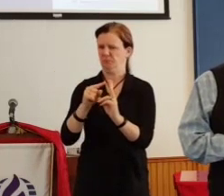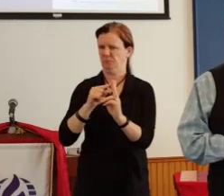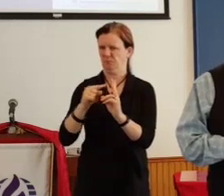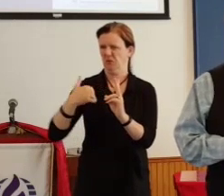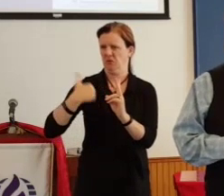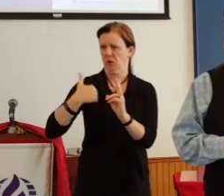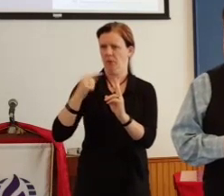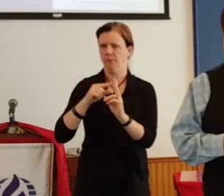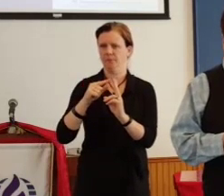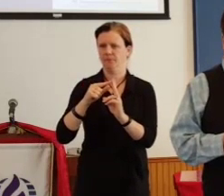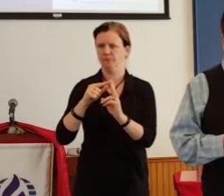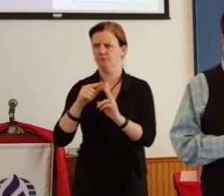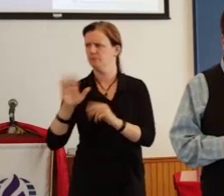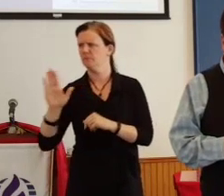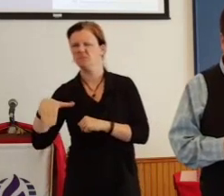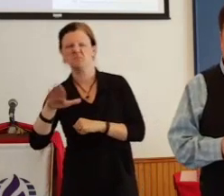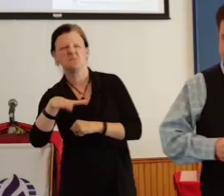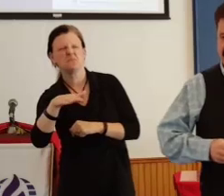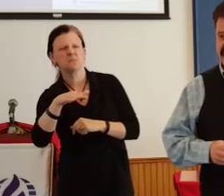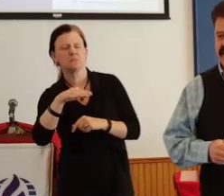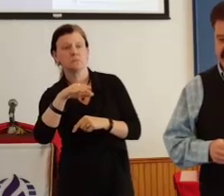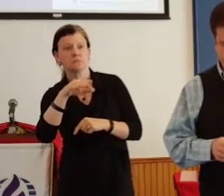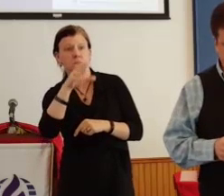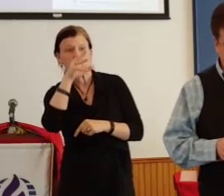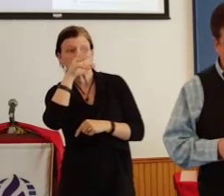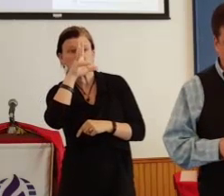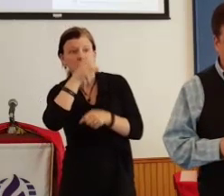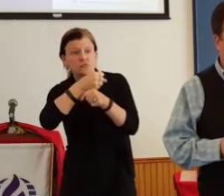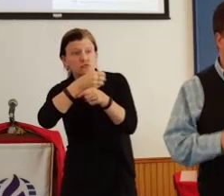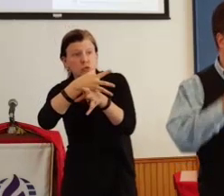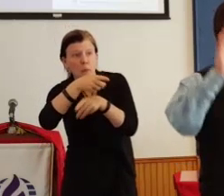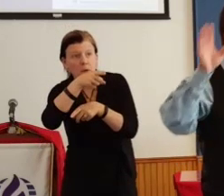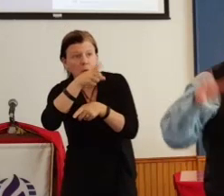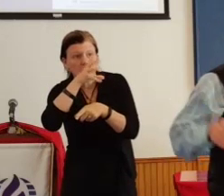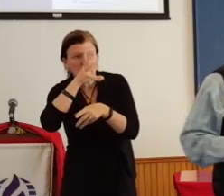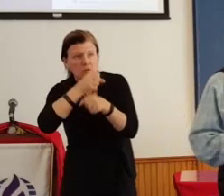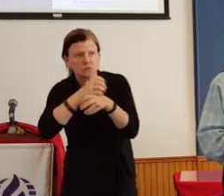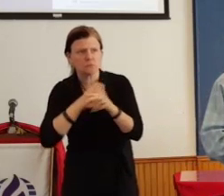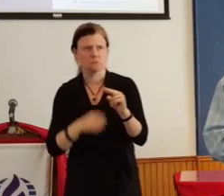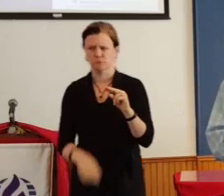Sprechen Sie Deutsch? He asks. Students just stare at him.